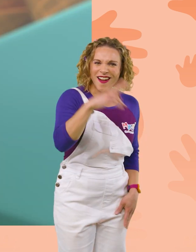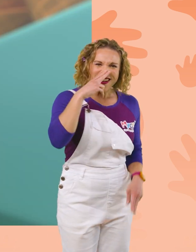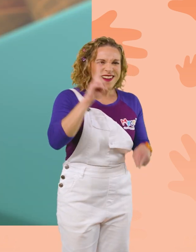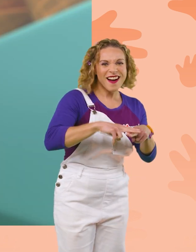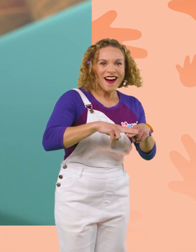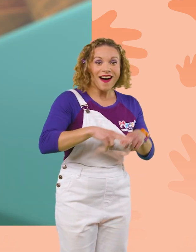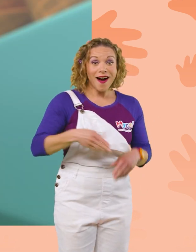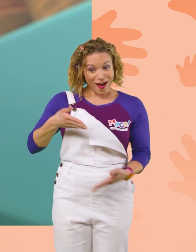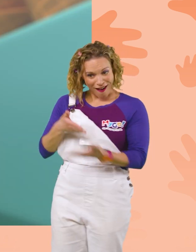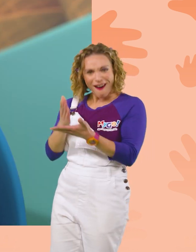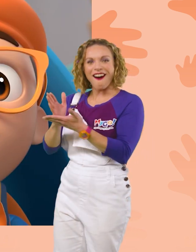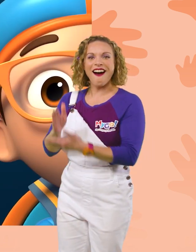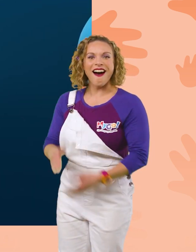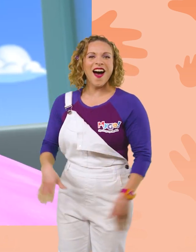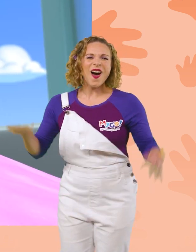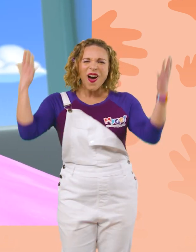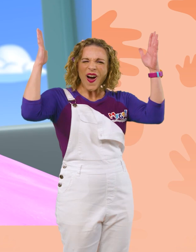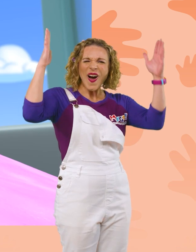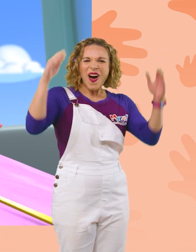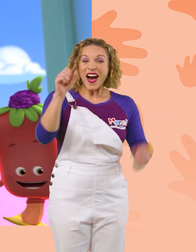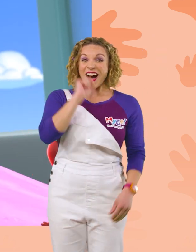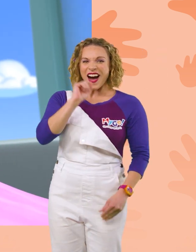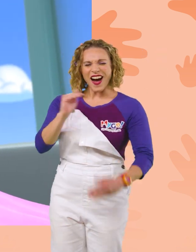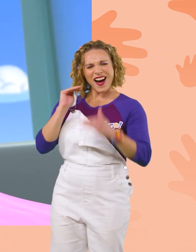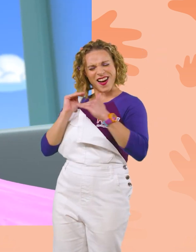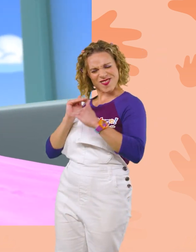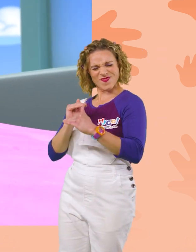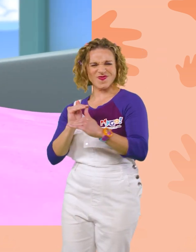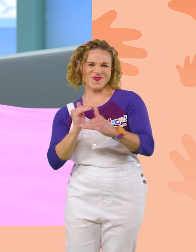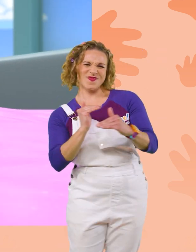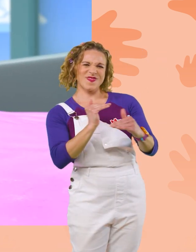Alright! Woohoo! We're ice cream boarding!